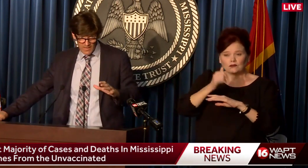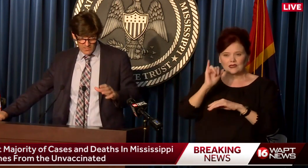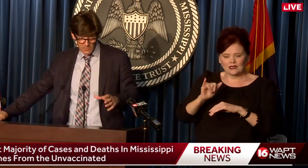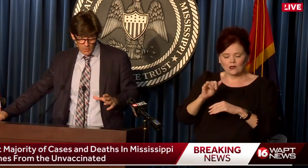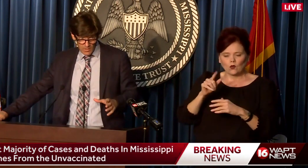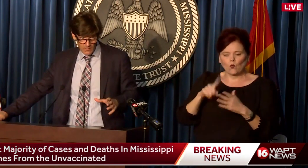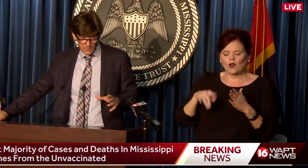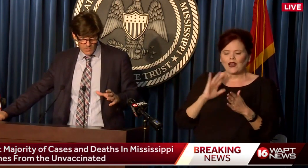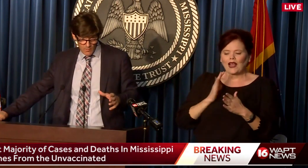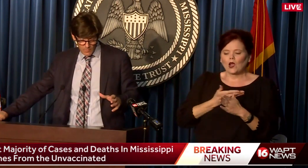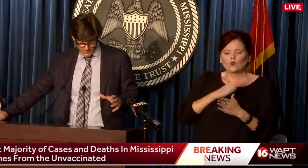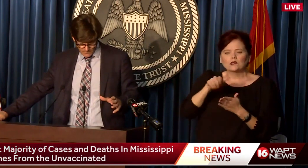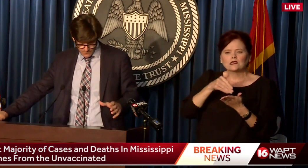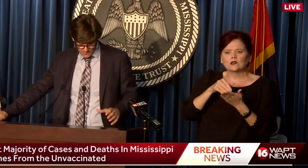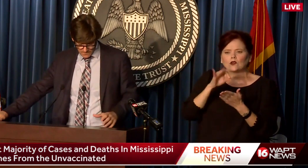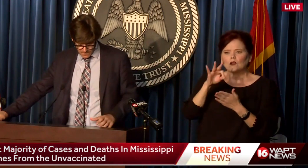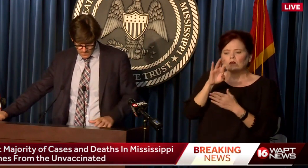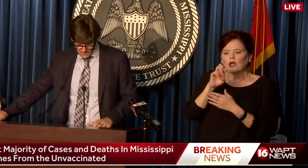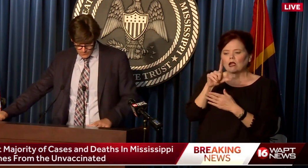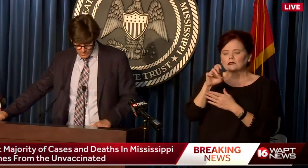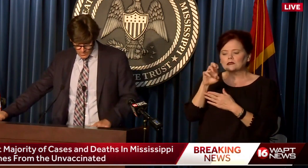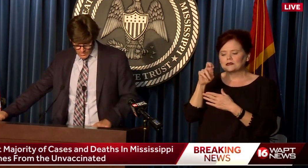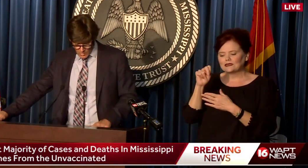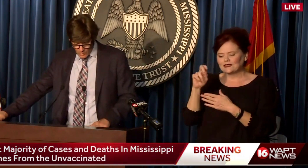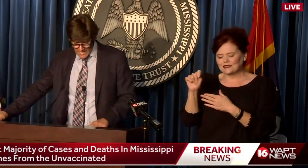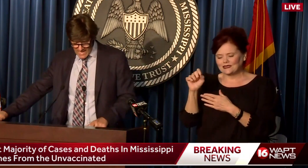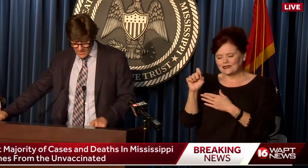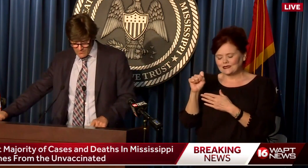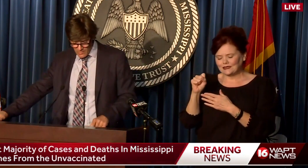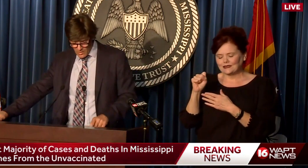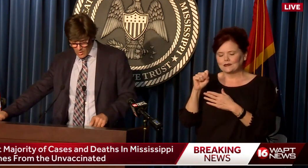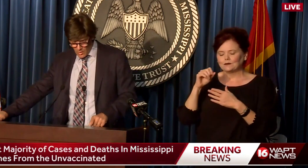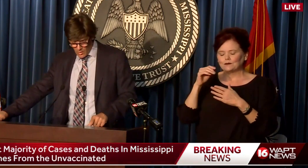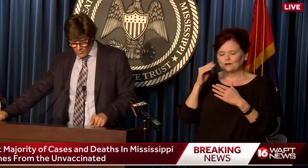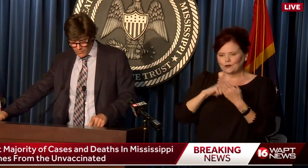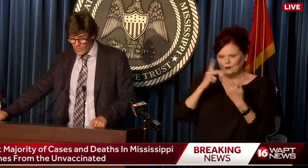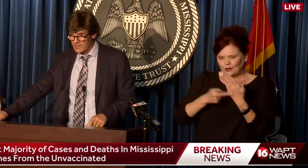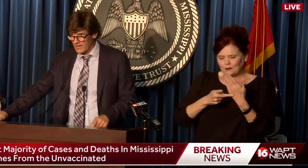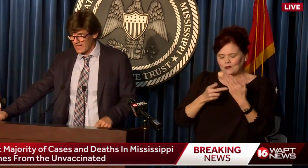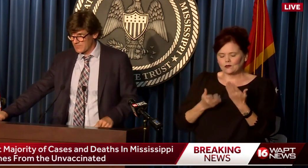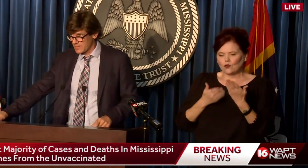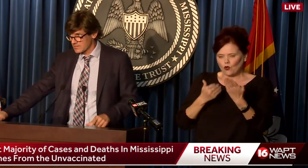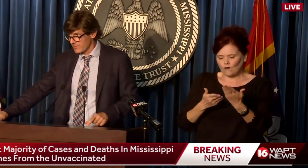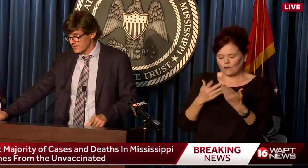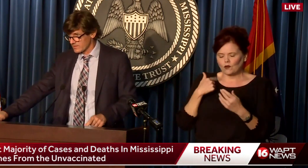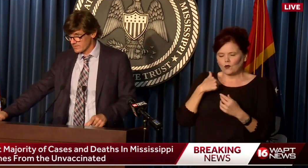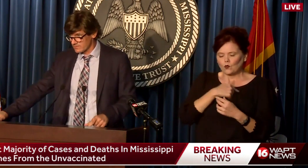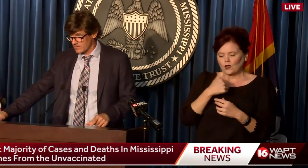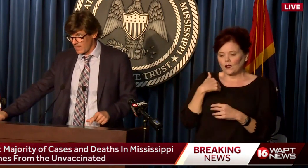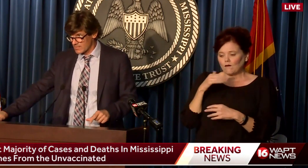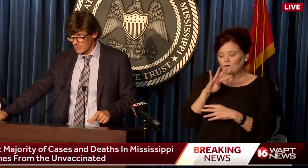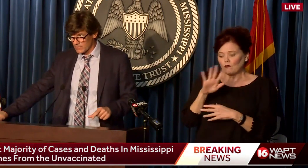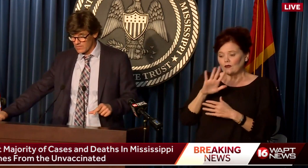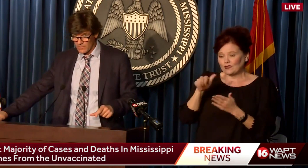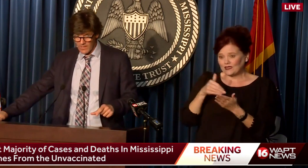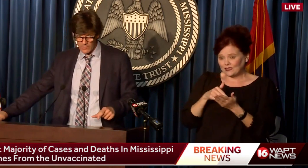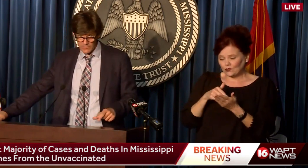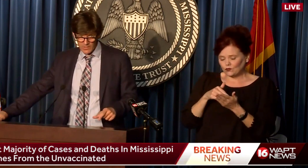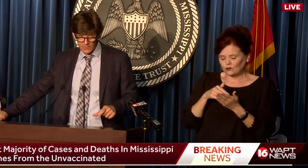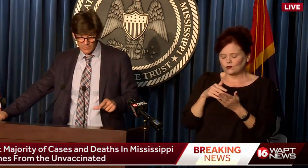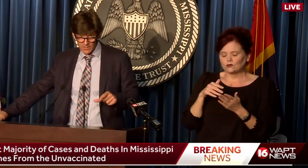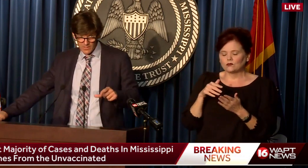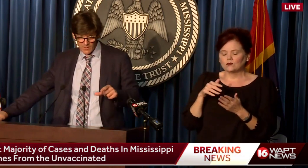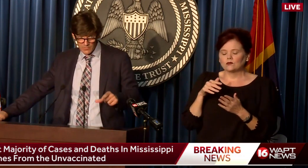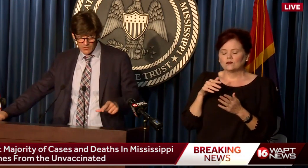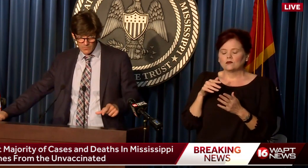Center of Excellence program is offering. We have 45 centers of excellence, hospitals and other